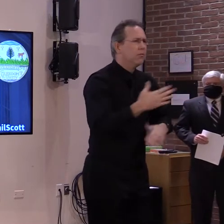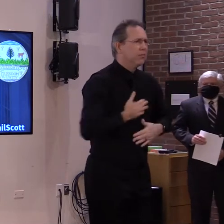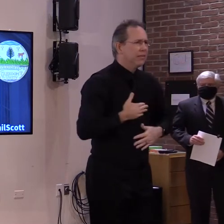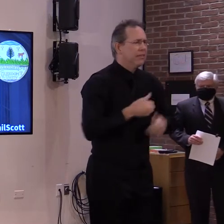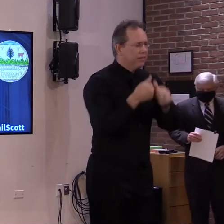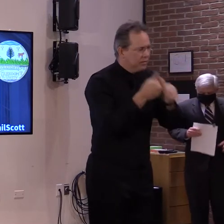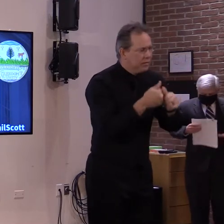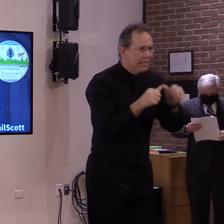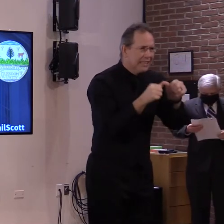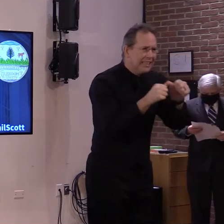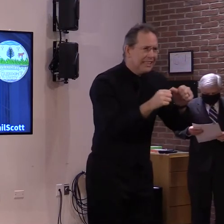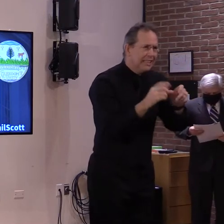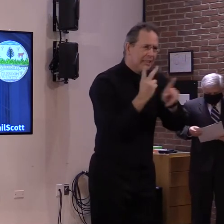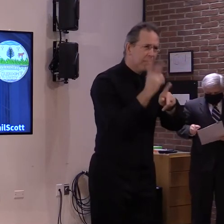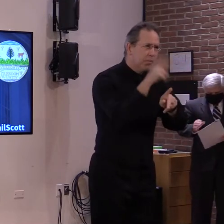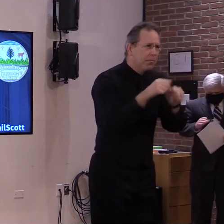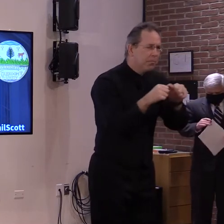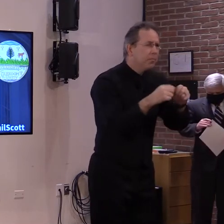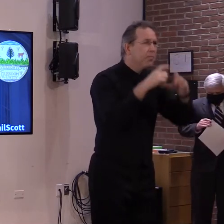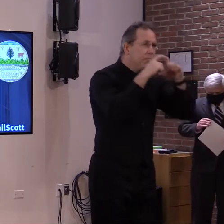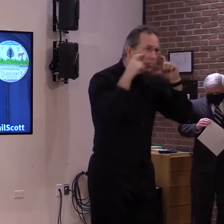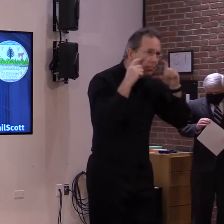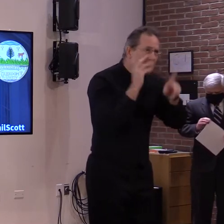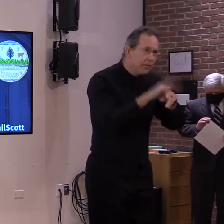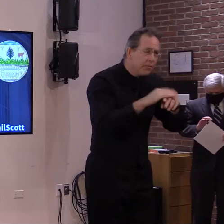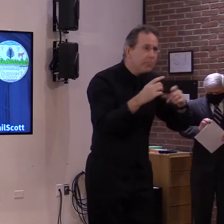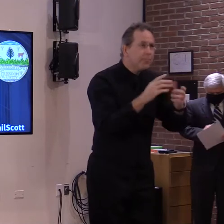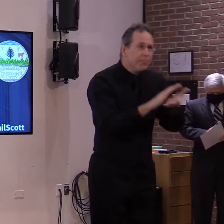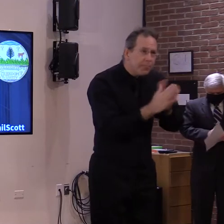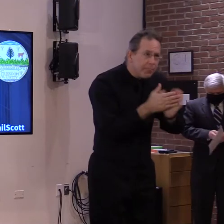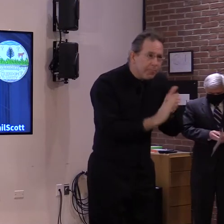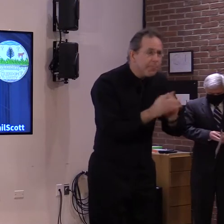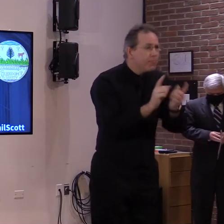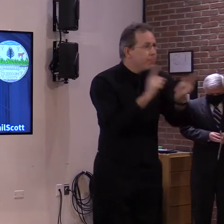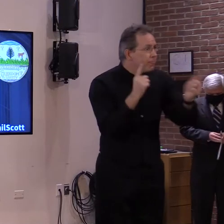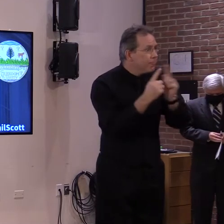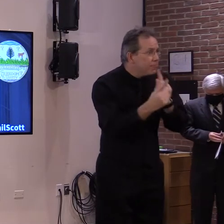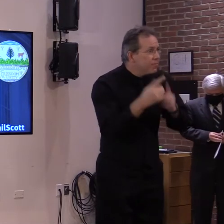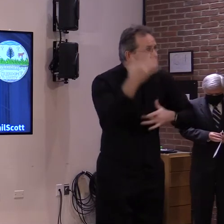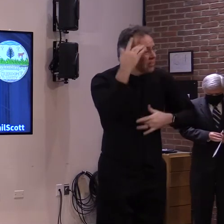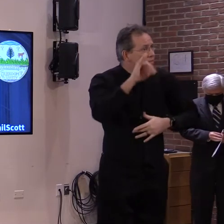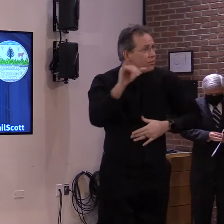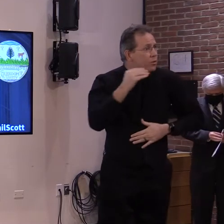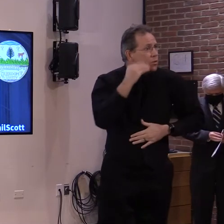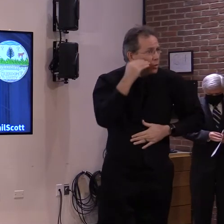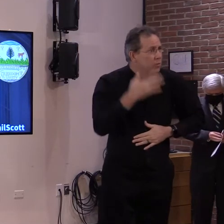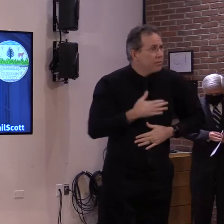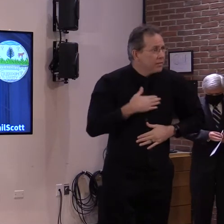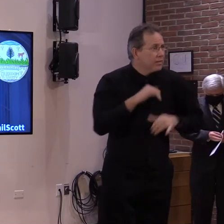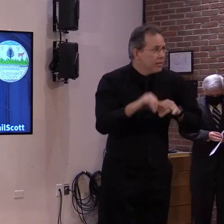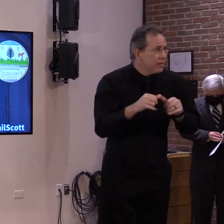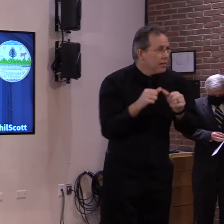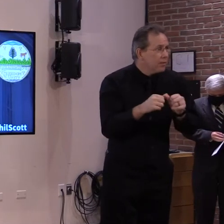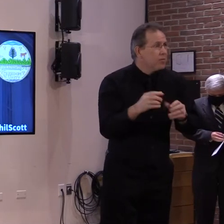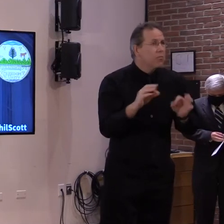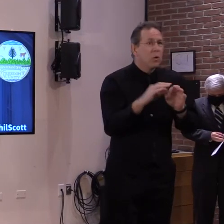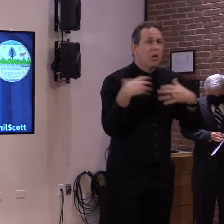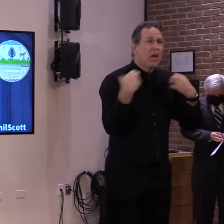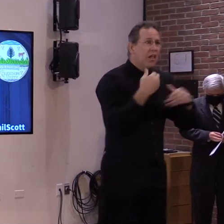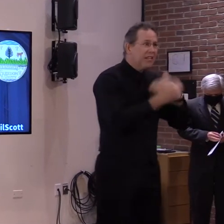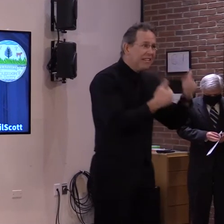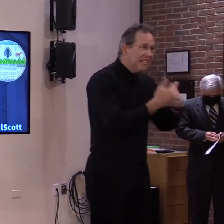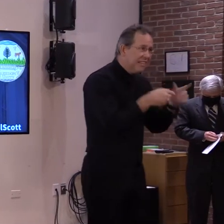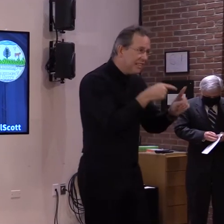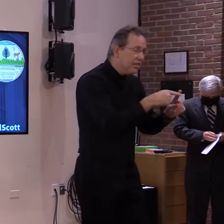Moving to our next announcement after consultation with the Department of Health, Agency of Education and others, effective January